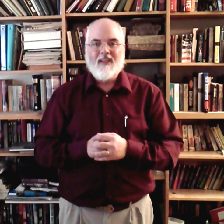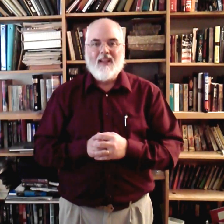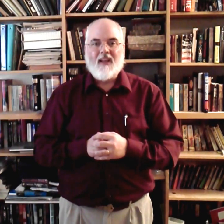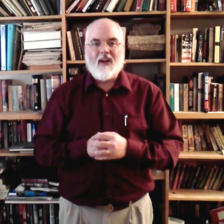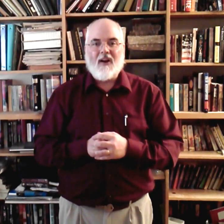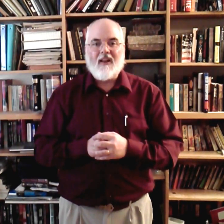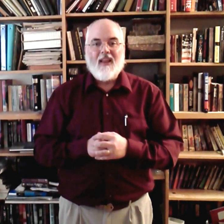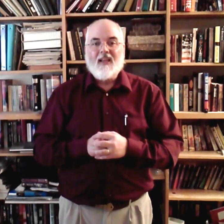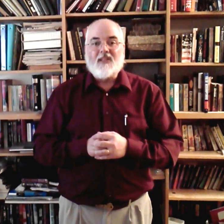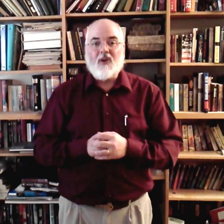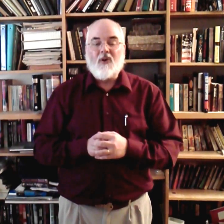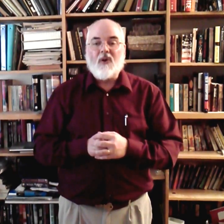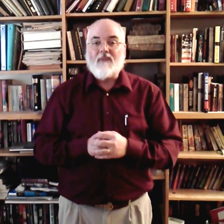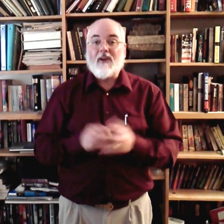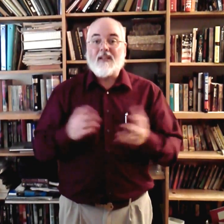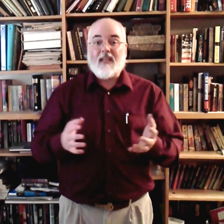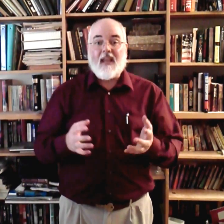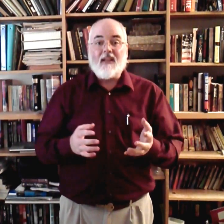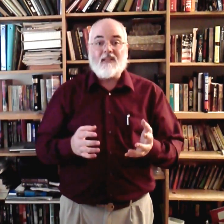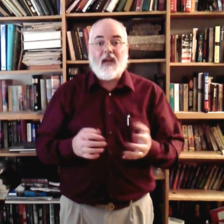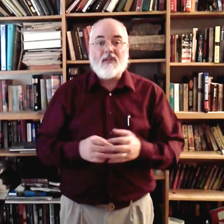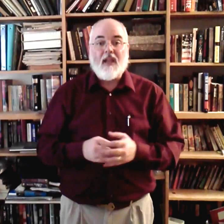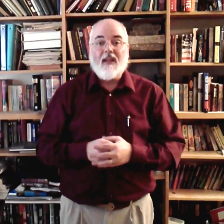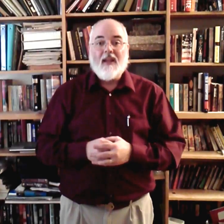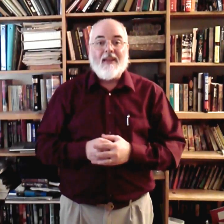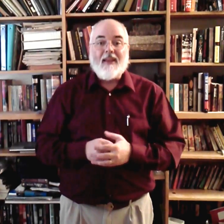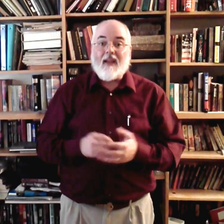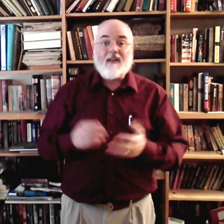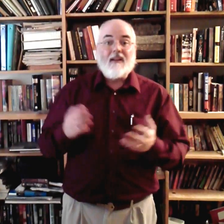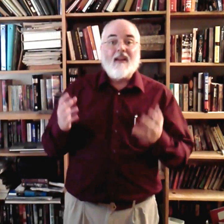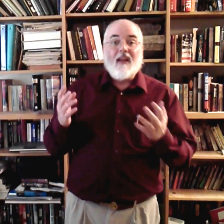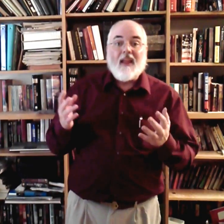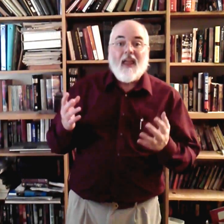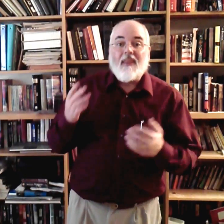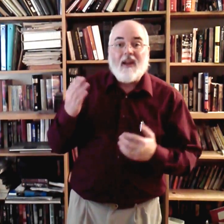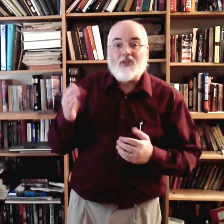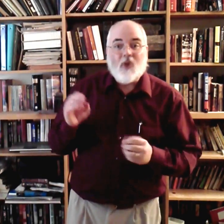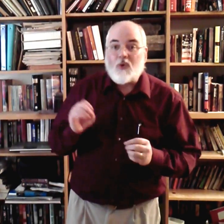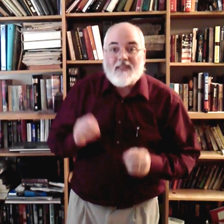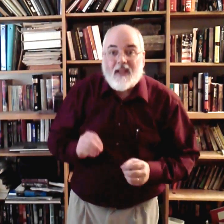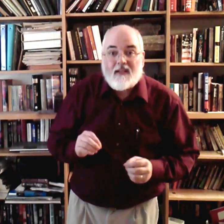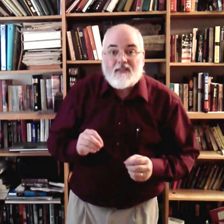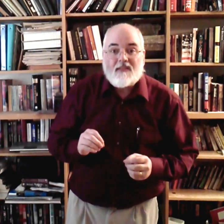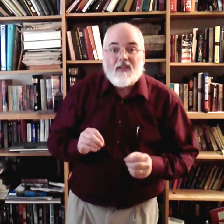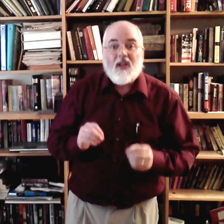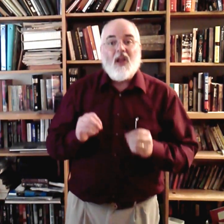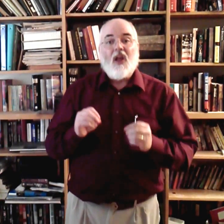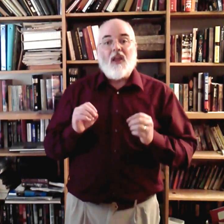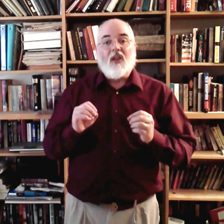Alright? So, if I were to just say this, would say, yet, there's no sickness, no